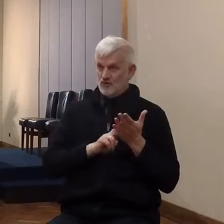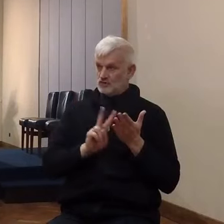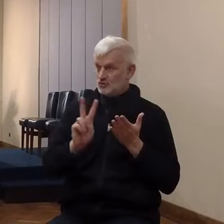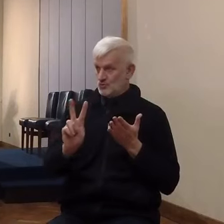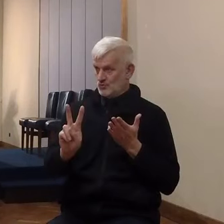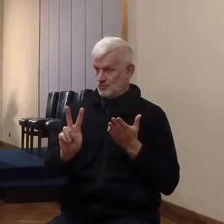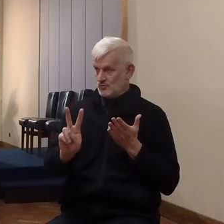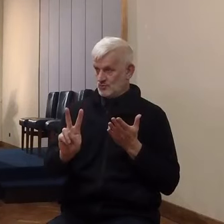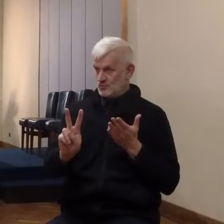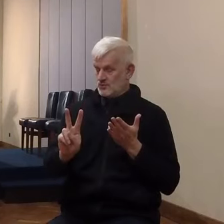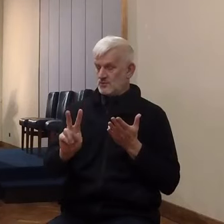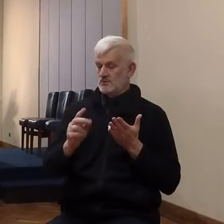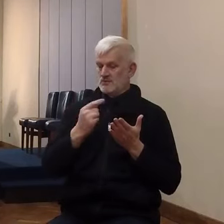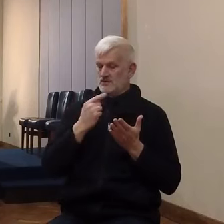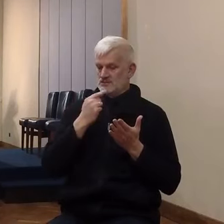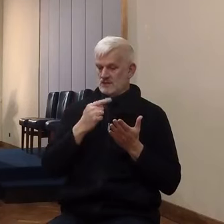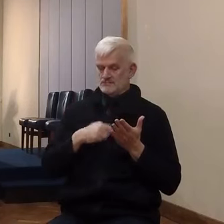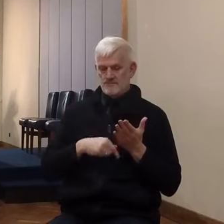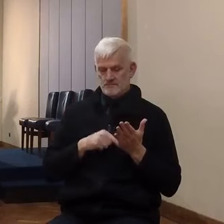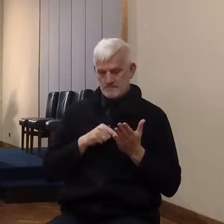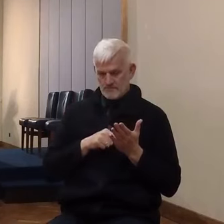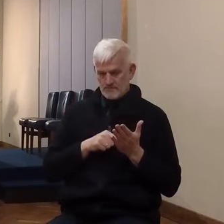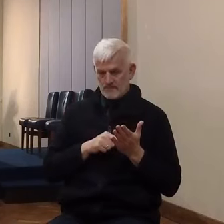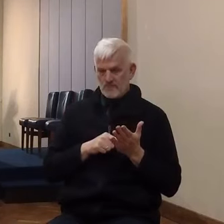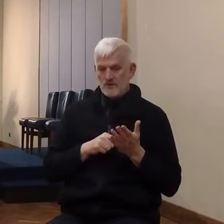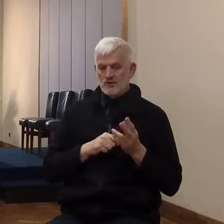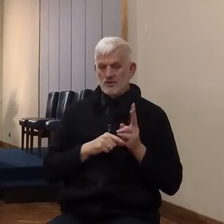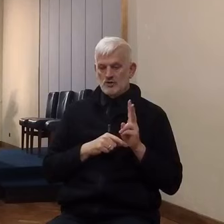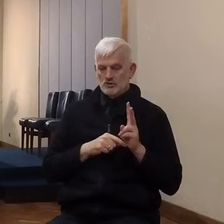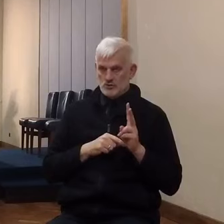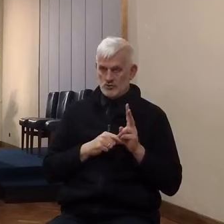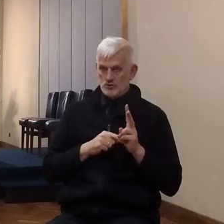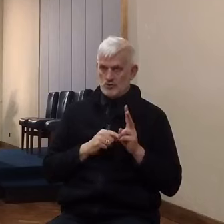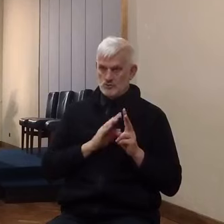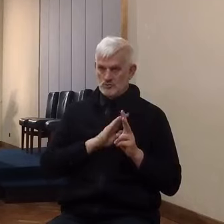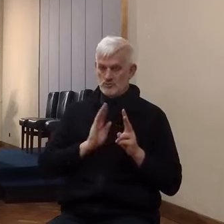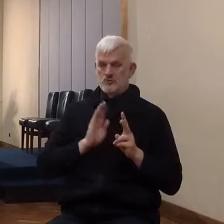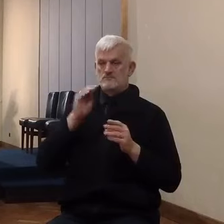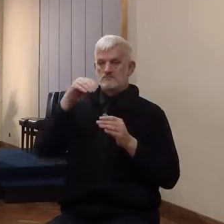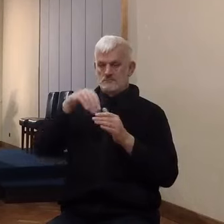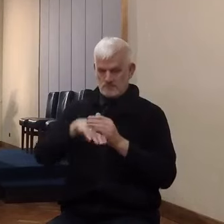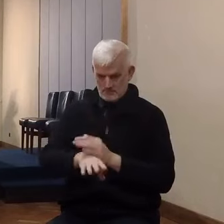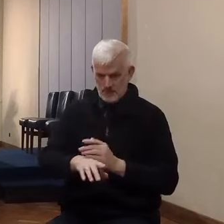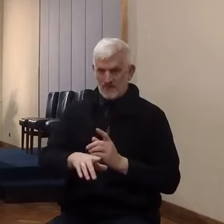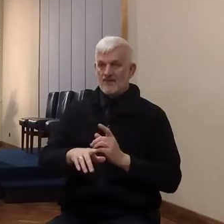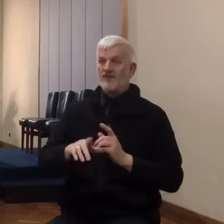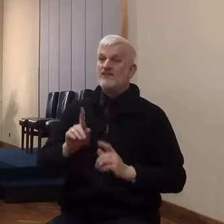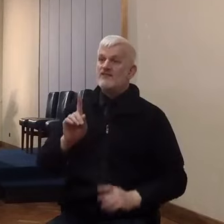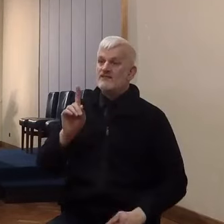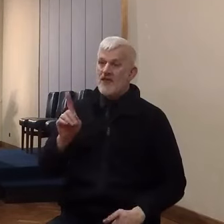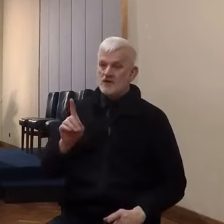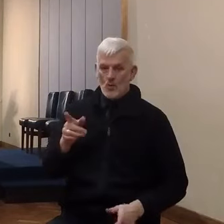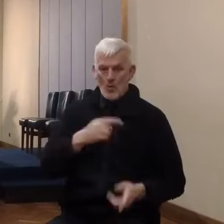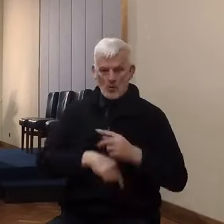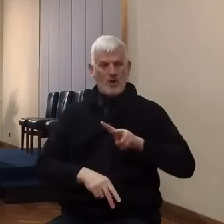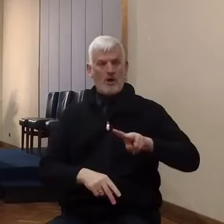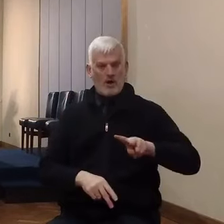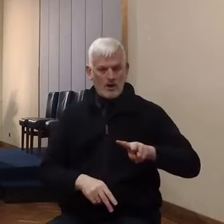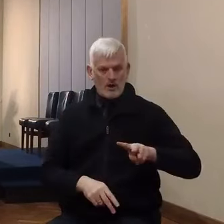And it was told the king of Jericho, saying, Behold, there came many hither tonight but the children of Israel